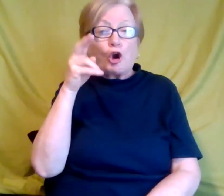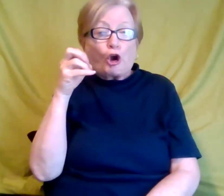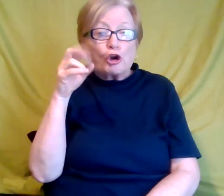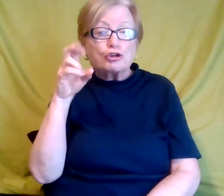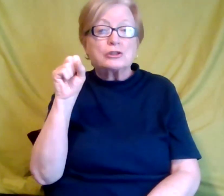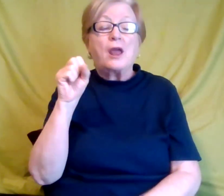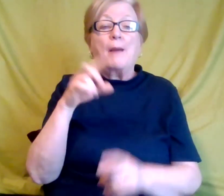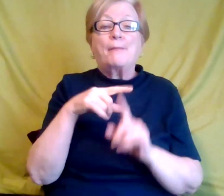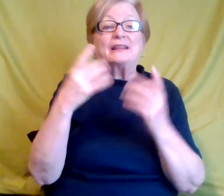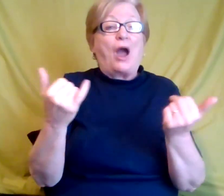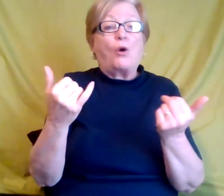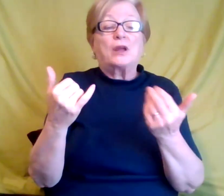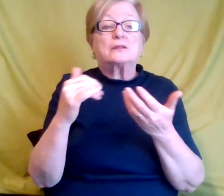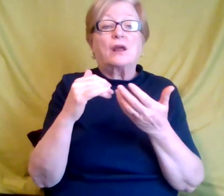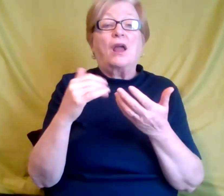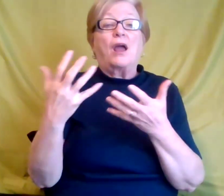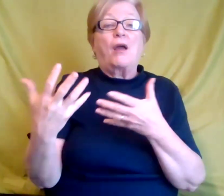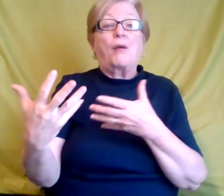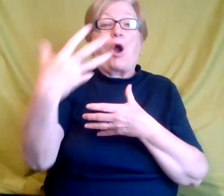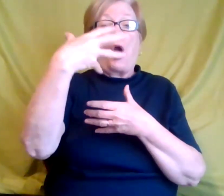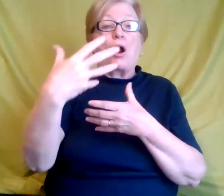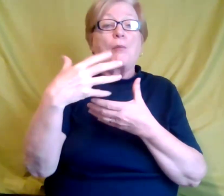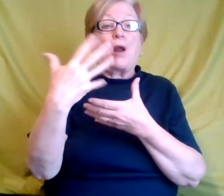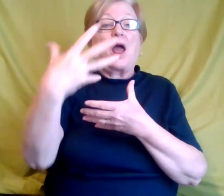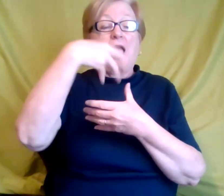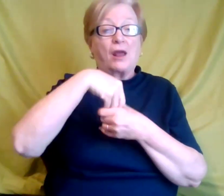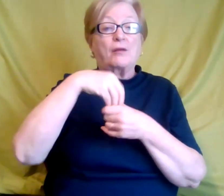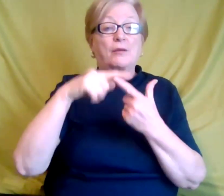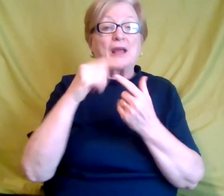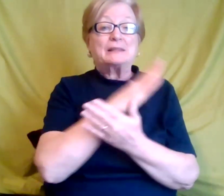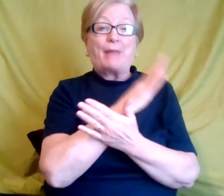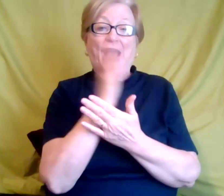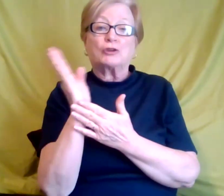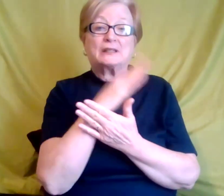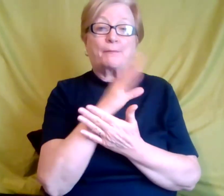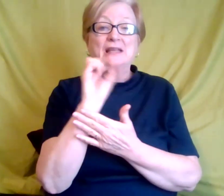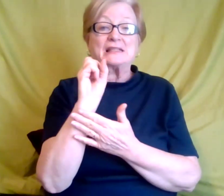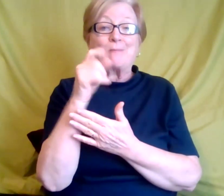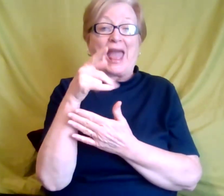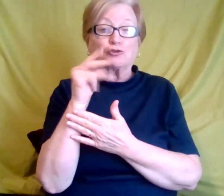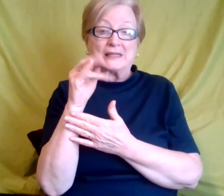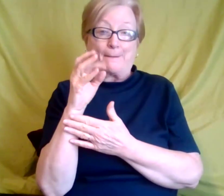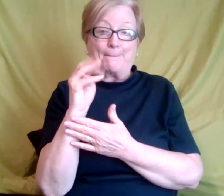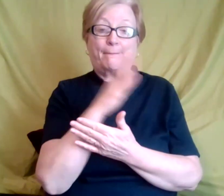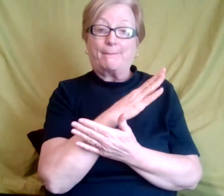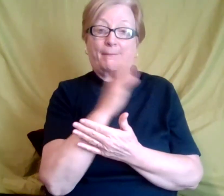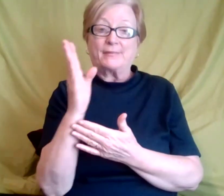the autism spectrum. So it falls under the umbrella term of autism. And